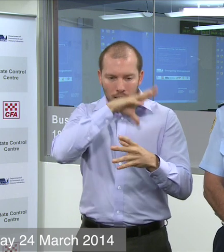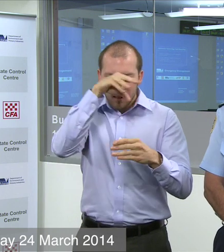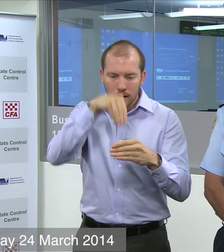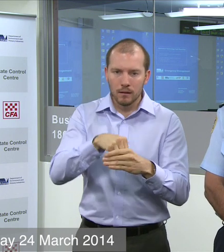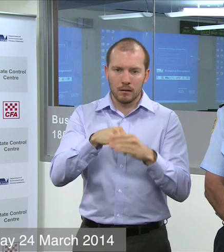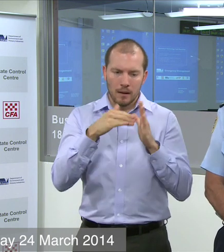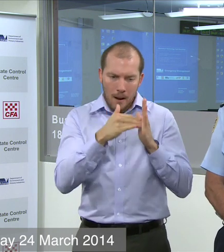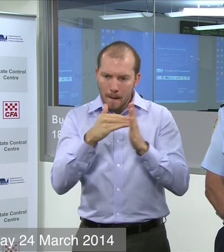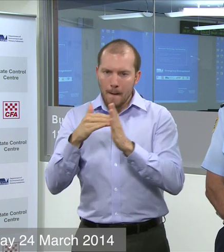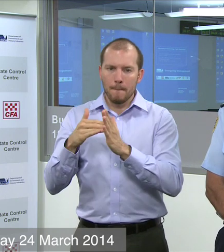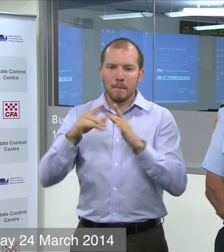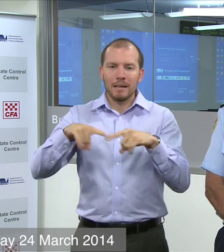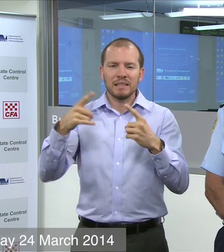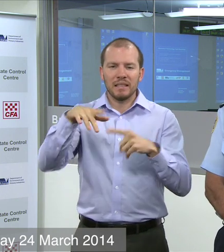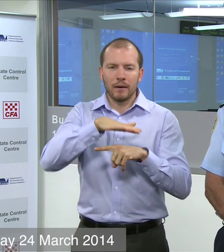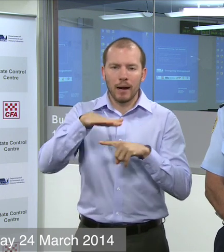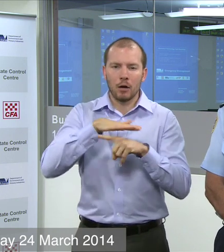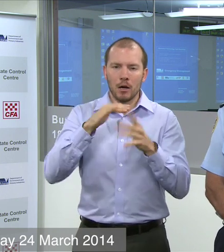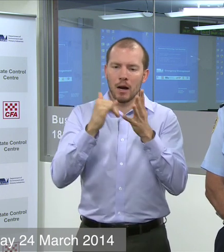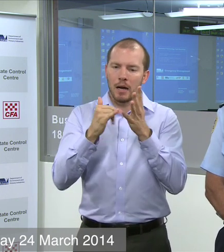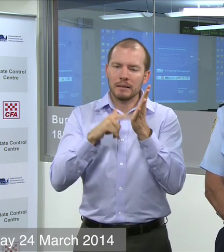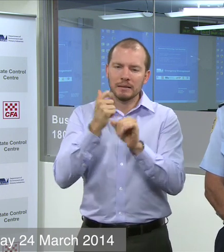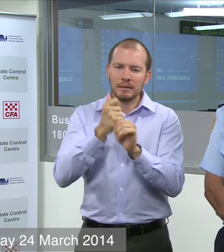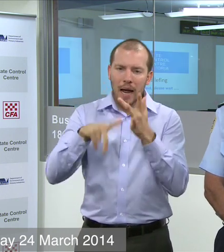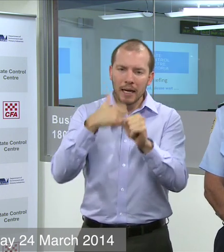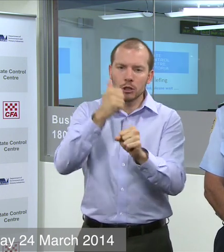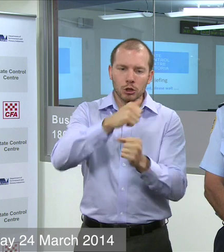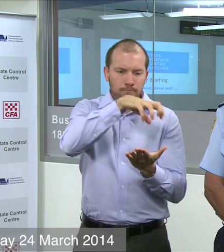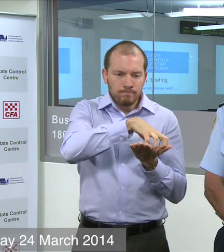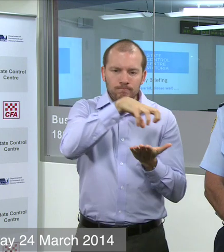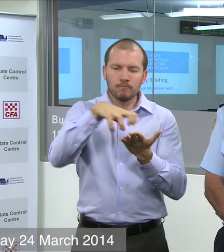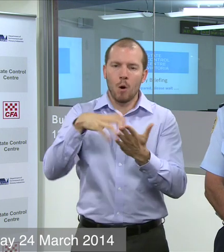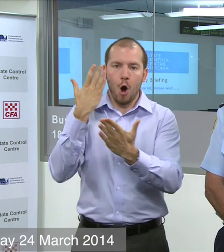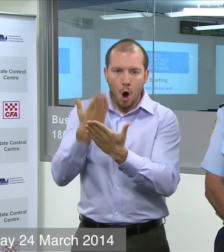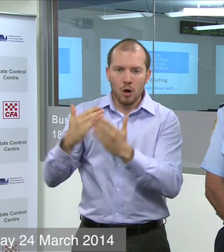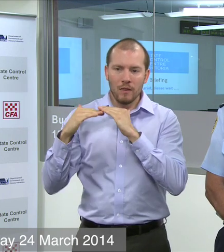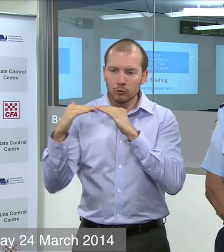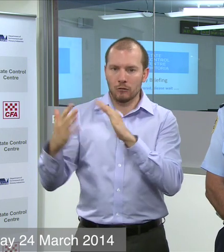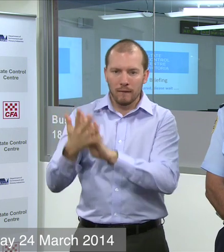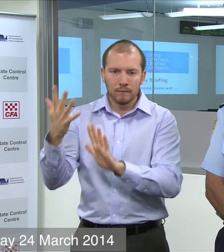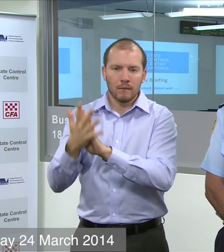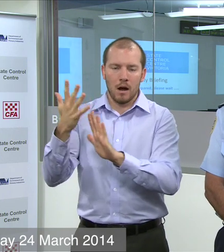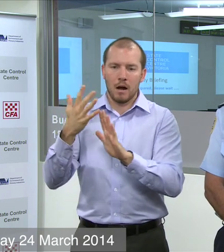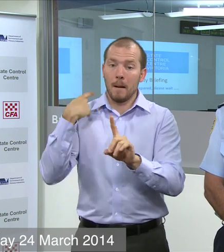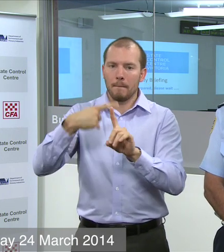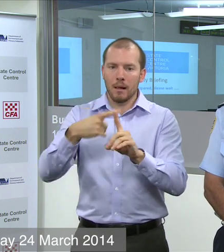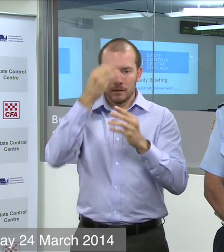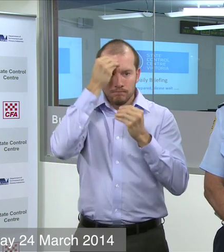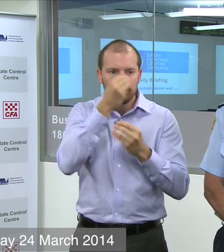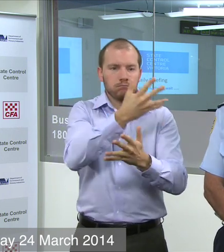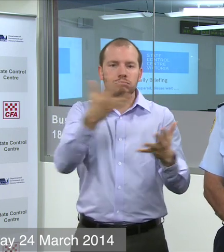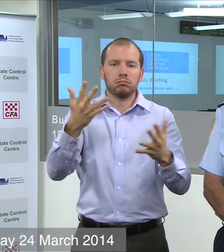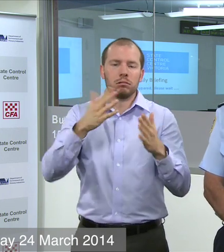supporting staging areas, logistics and ground support, and also conveying messages to the community and supporting evacuation